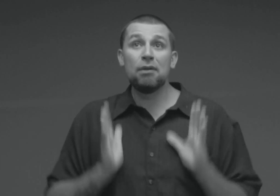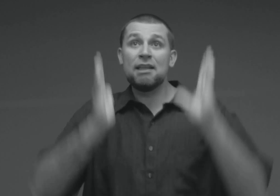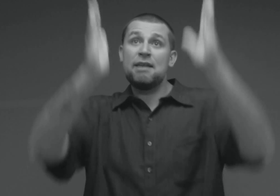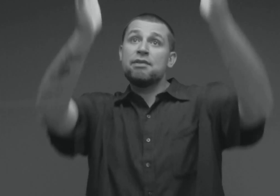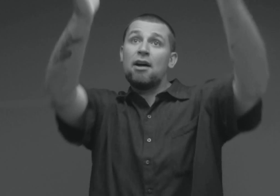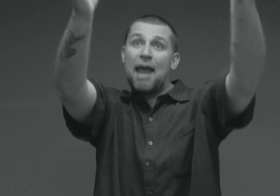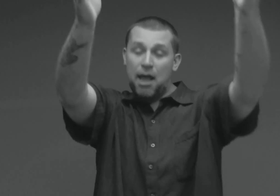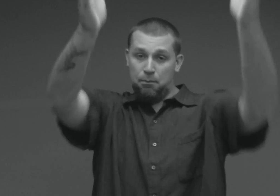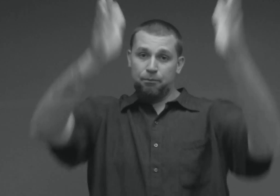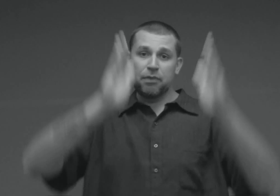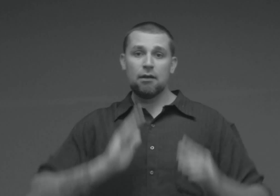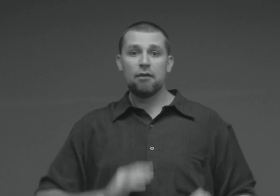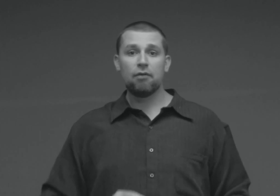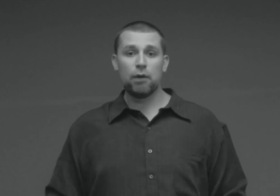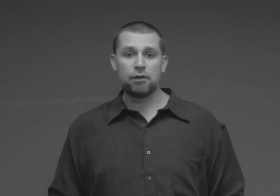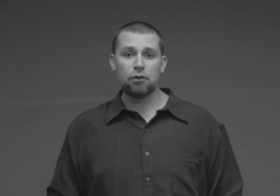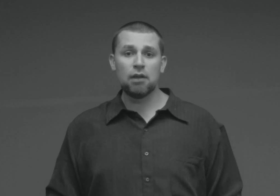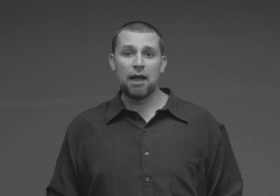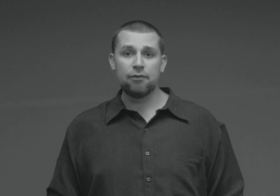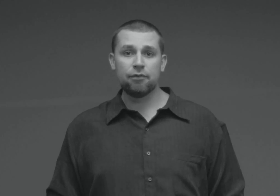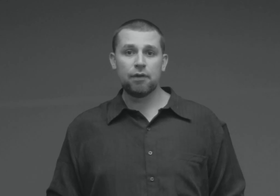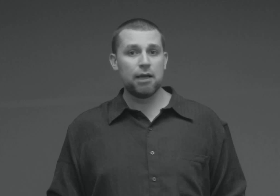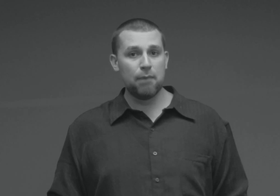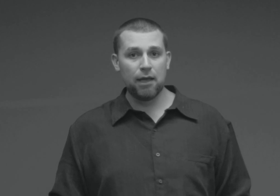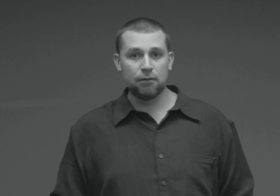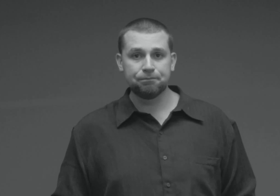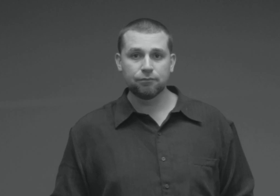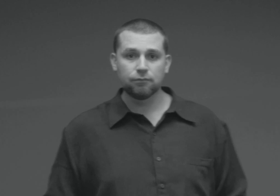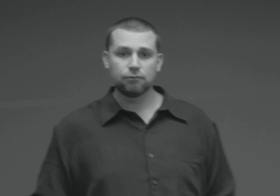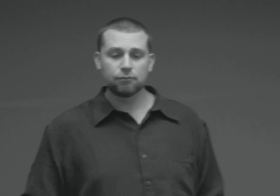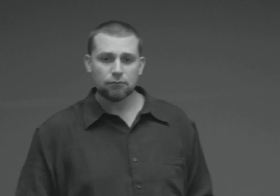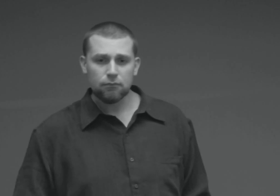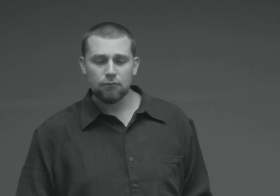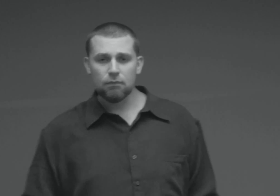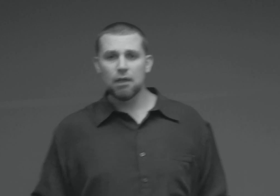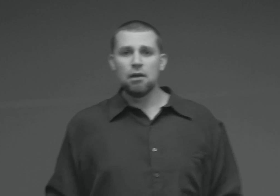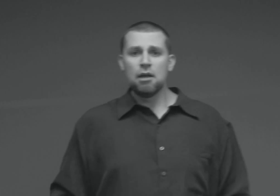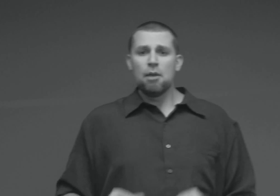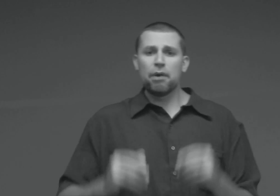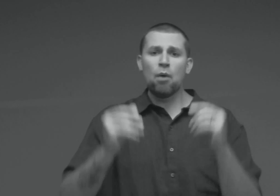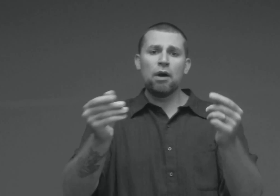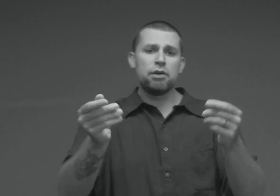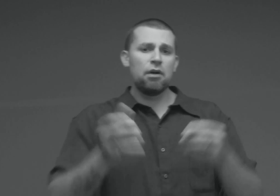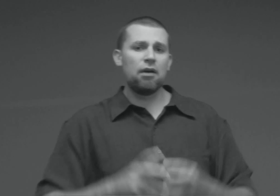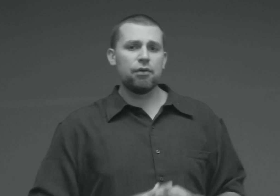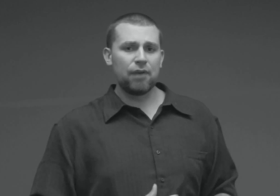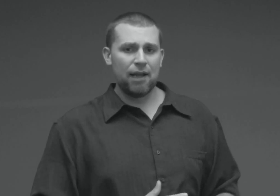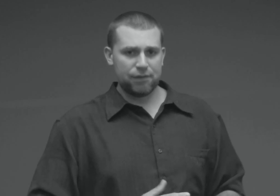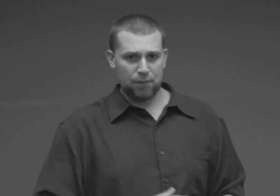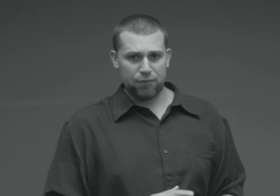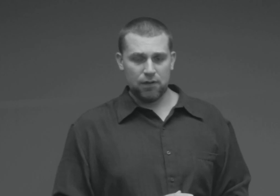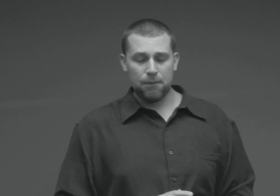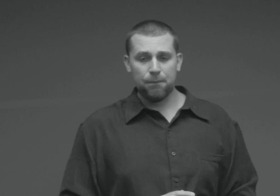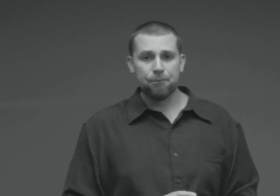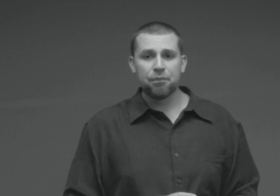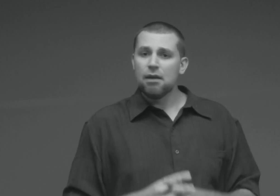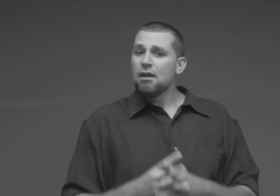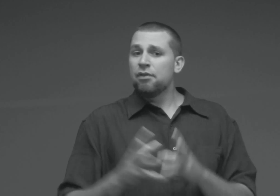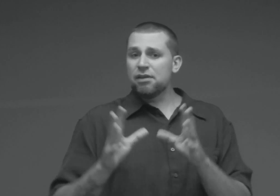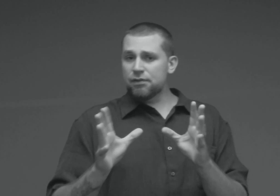believes on Him for eternal life. Amen. But I want you to understand something. This